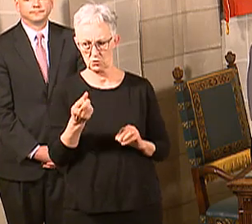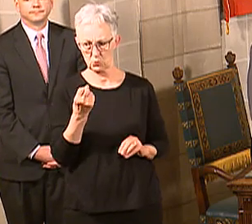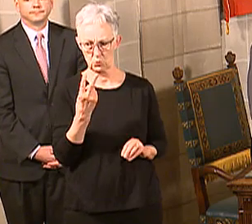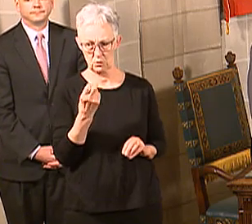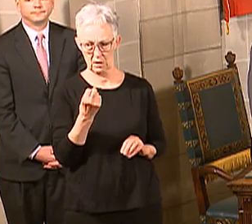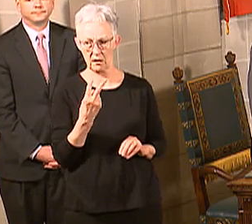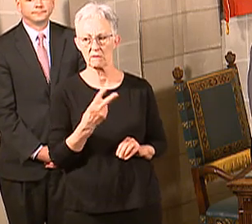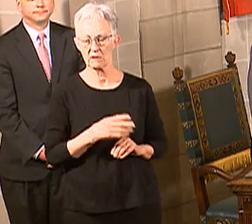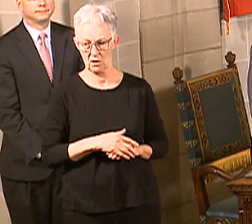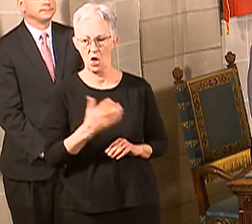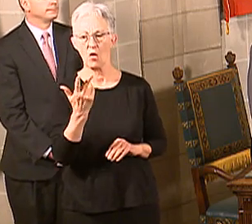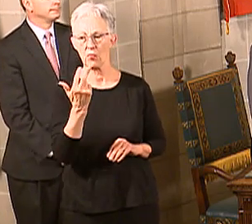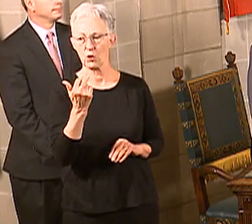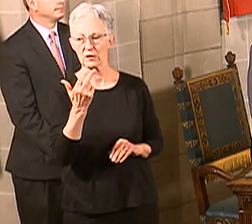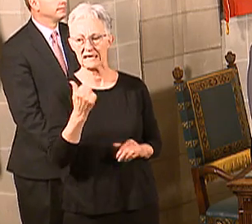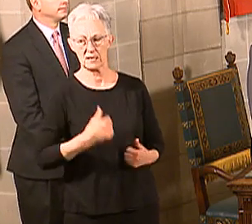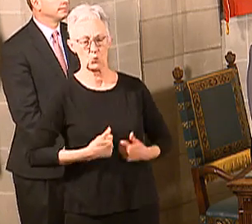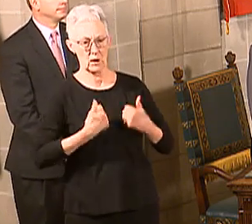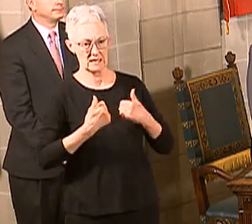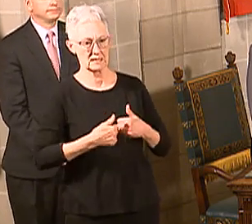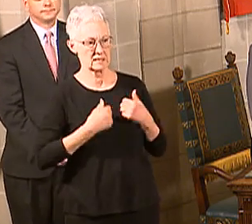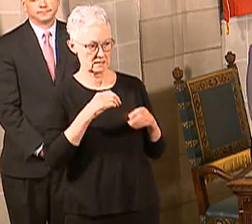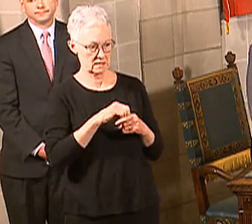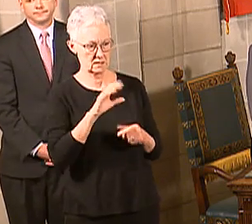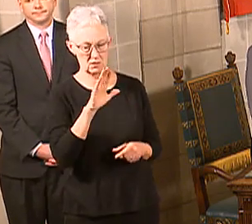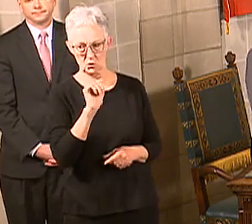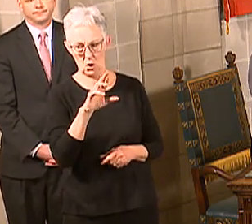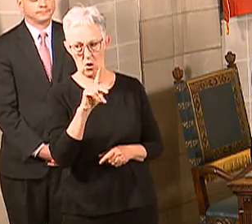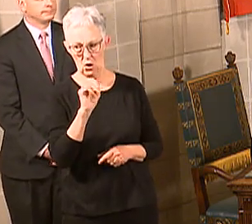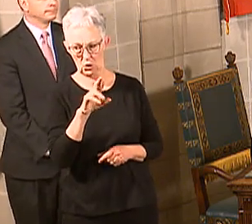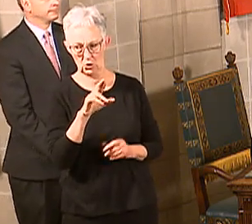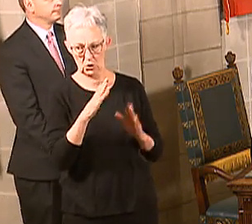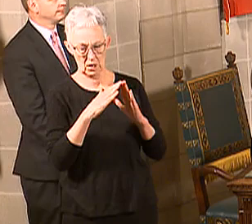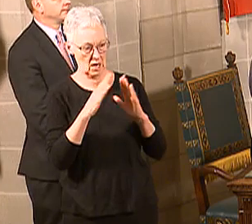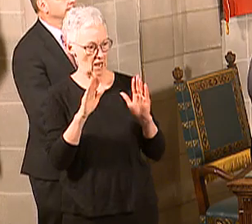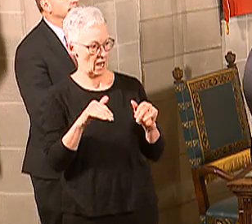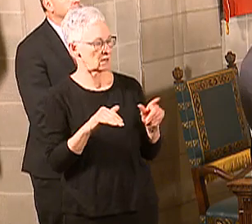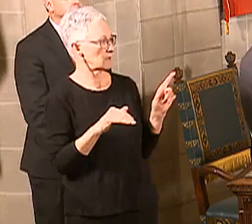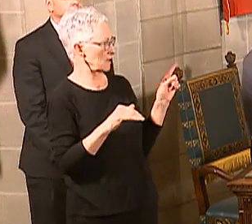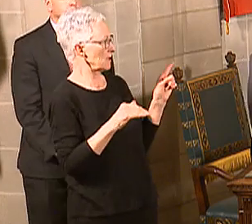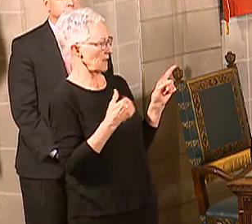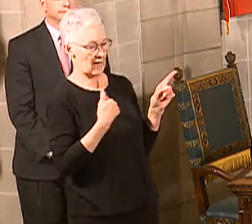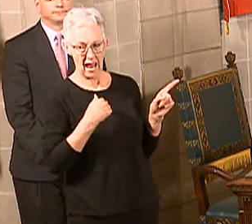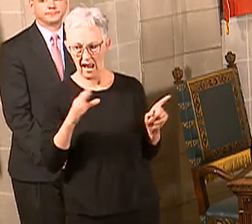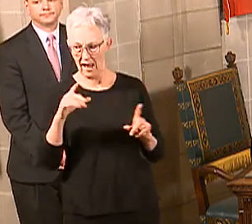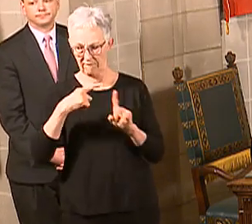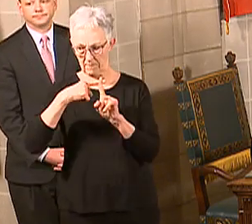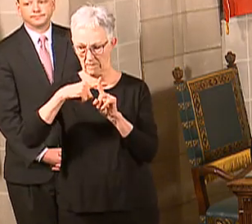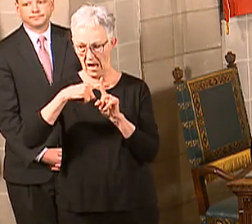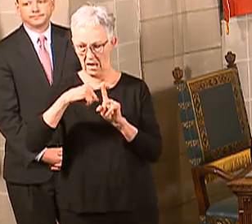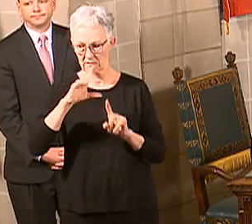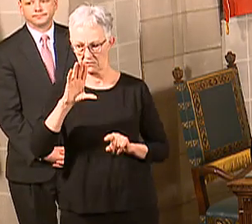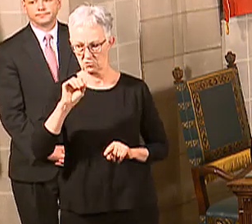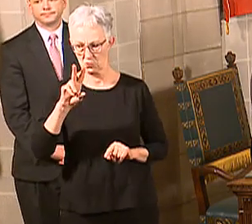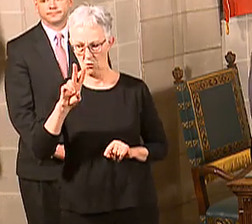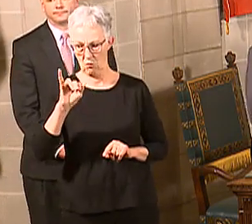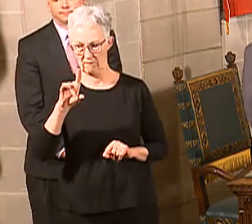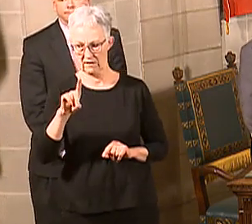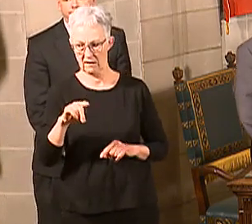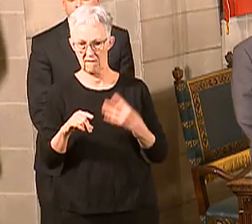residents at Carter House. I'm sorry, how many? 13. There's 13 residents at Carter House. That were positive? That were positive. Okay. There are four that was counting.